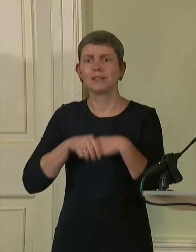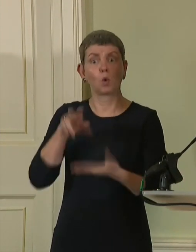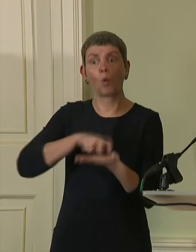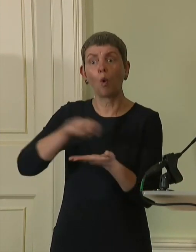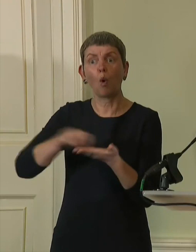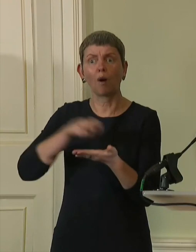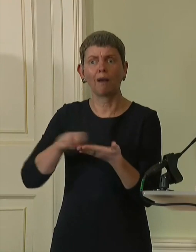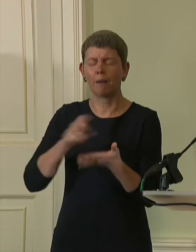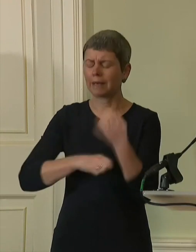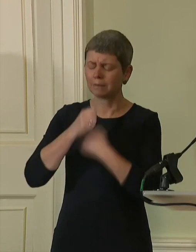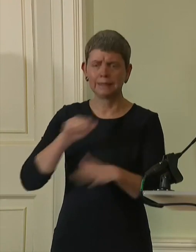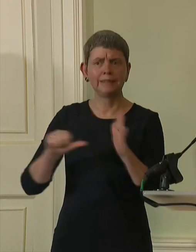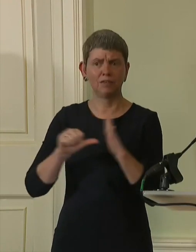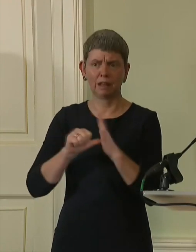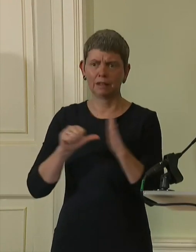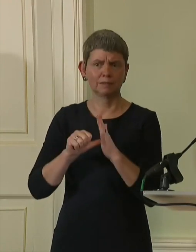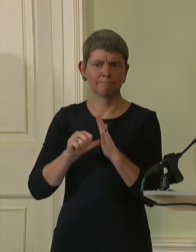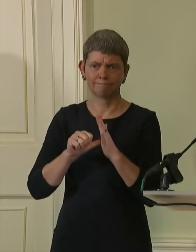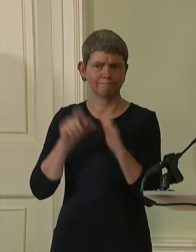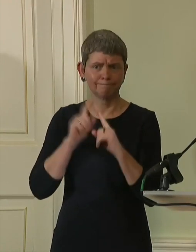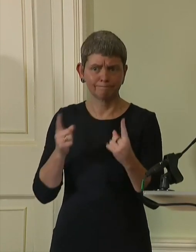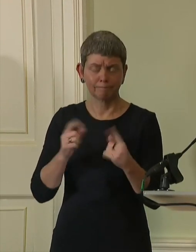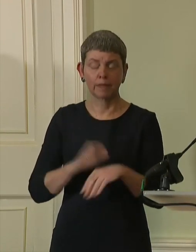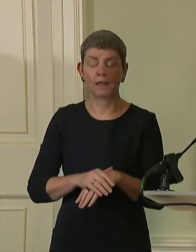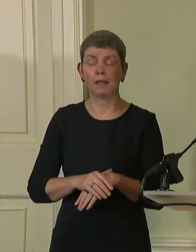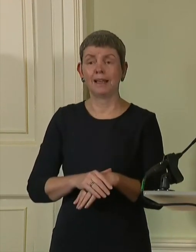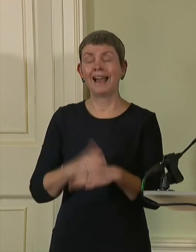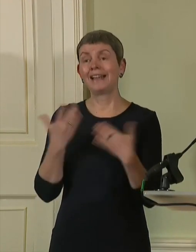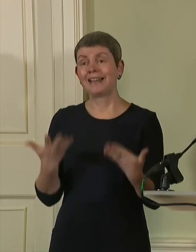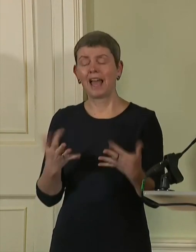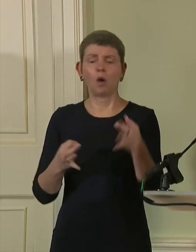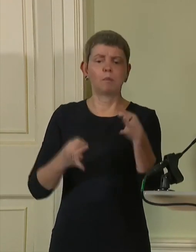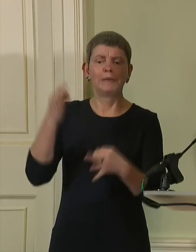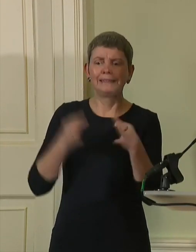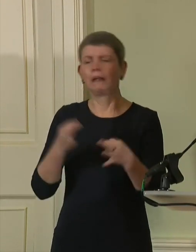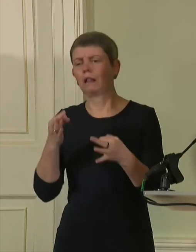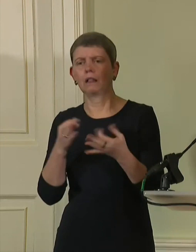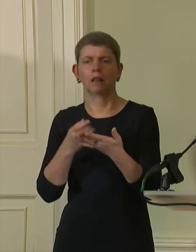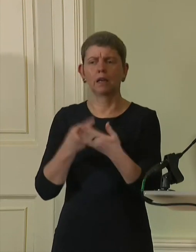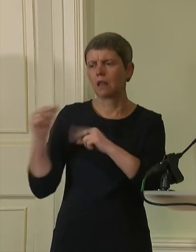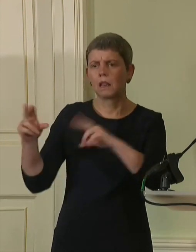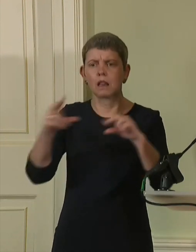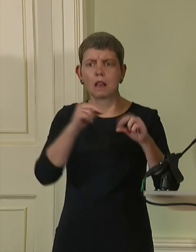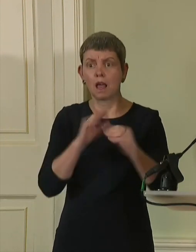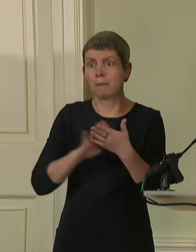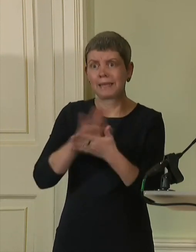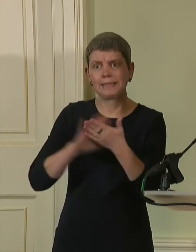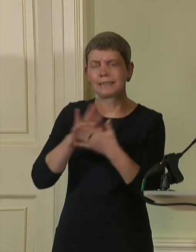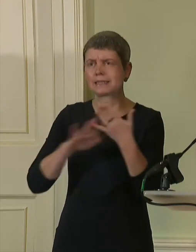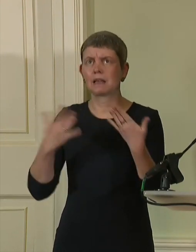very difficult and the nature and form of modern political discourse means that there is a much greater intensity,